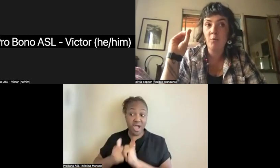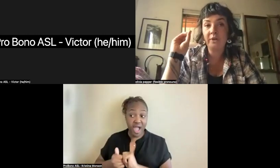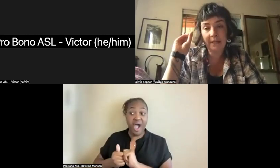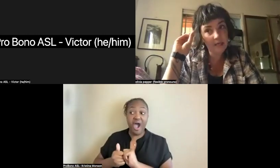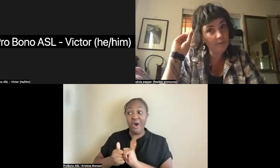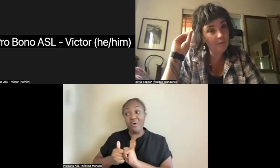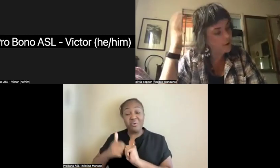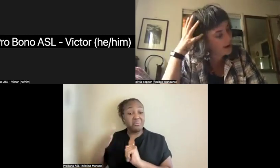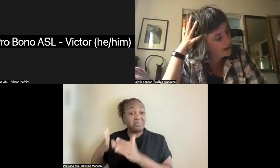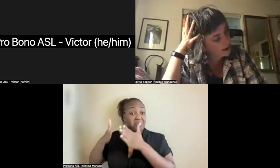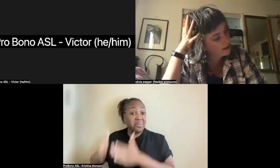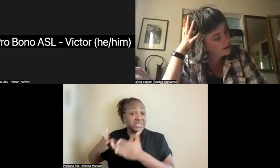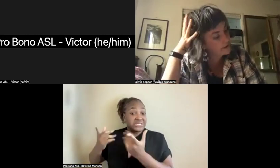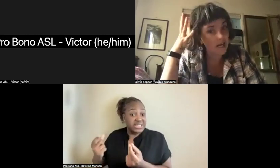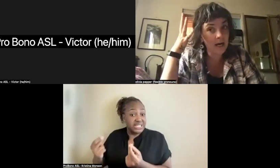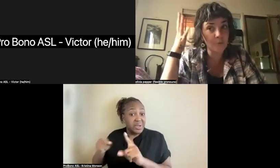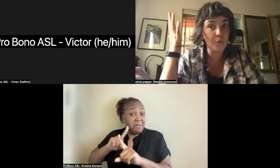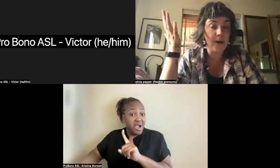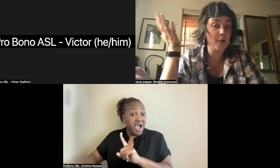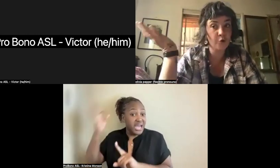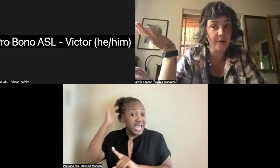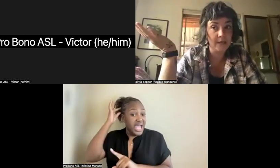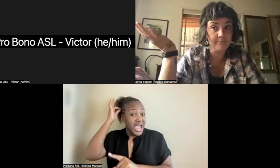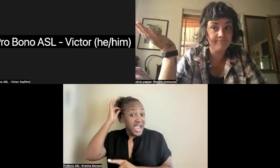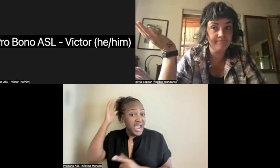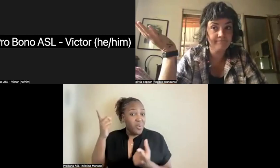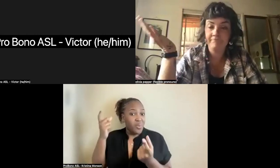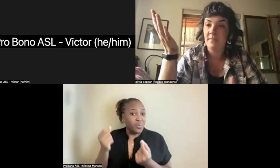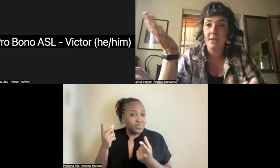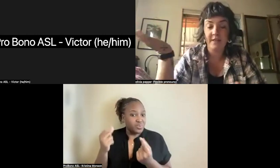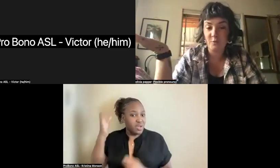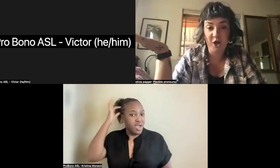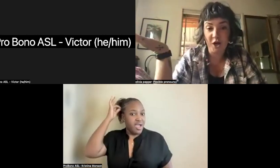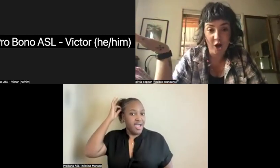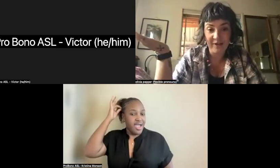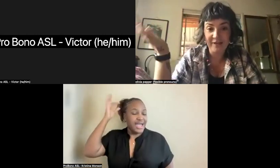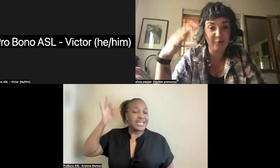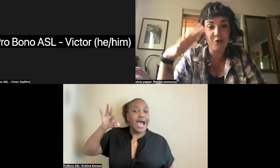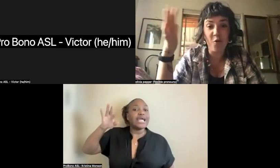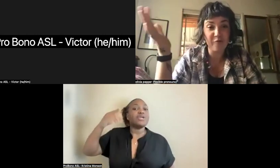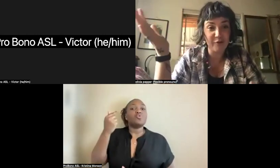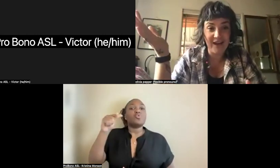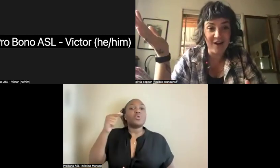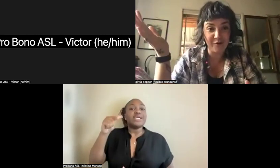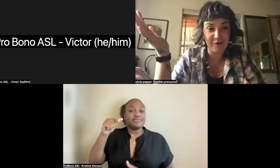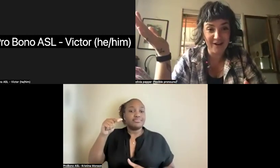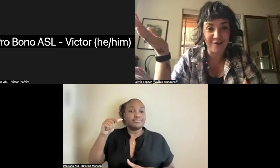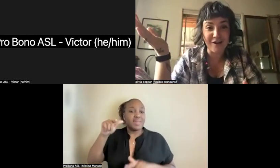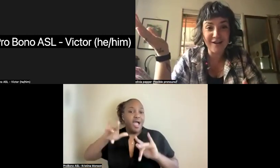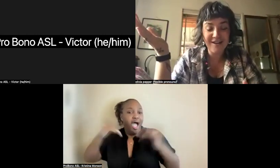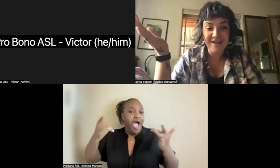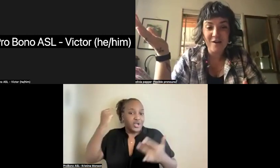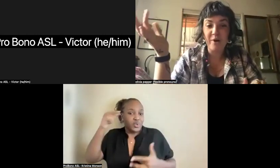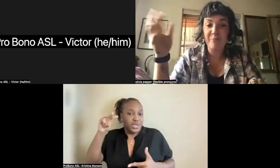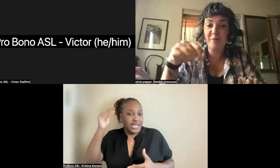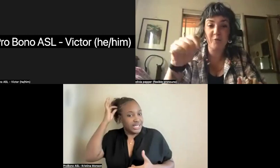but would keep their hair dyed bright green. This was not common, there was no over-the-counter hair dye,